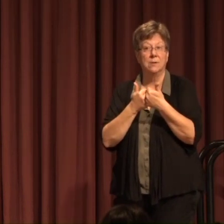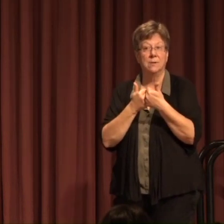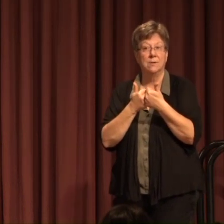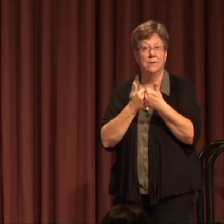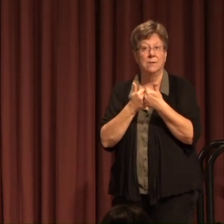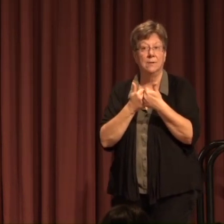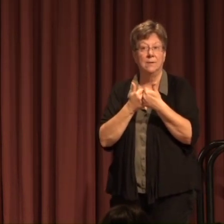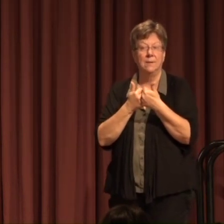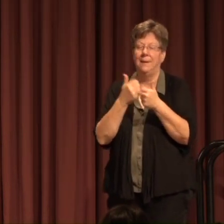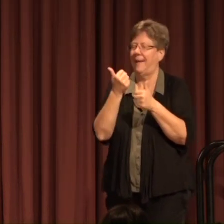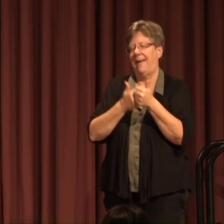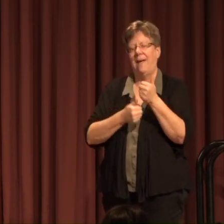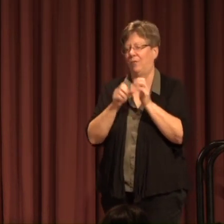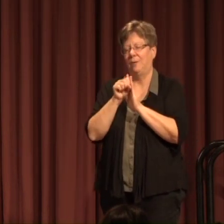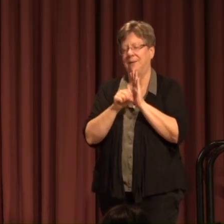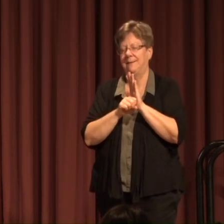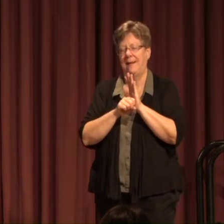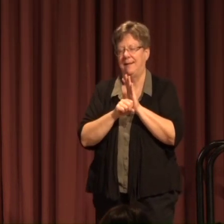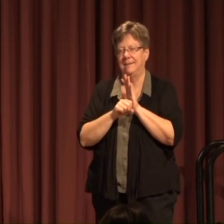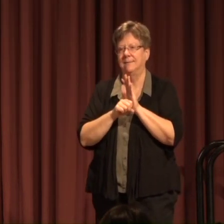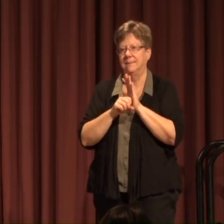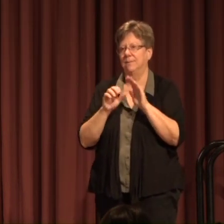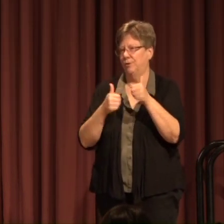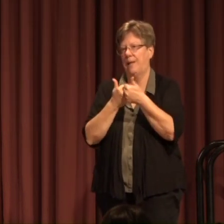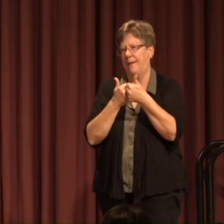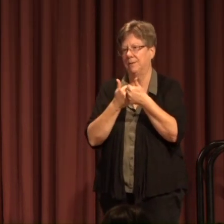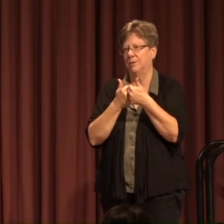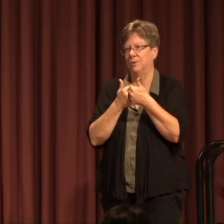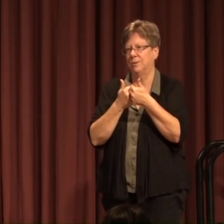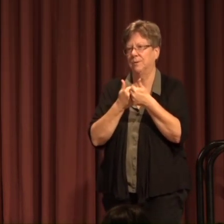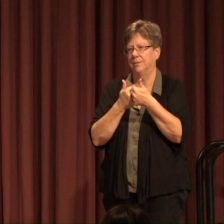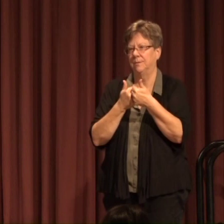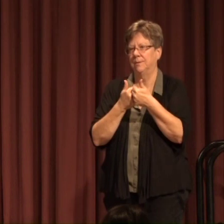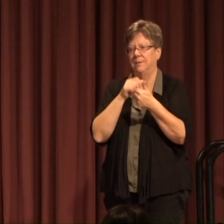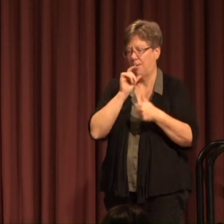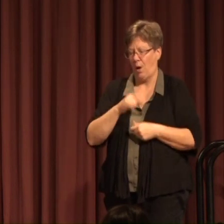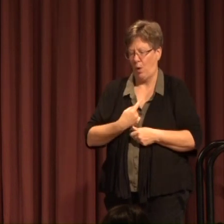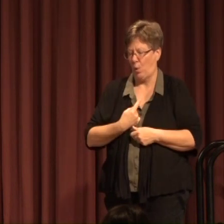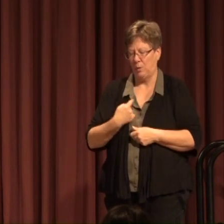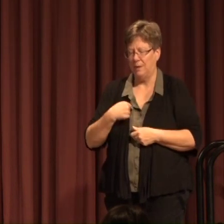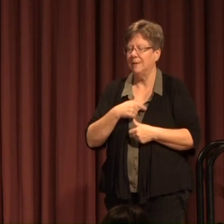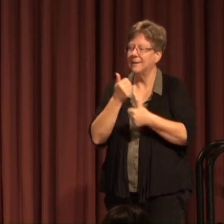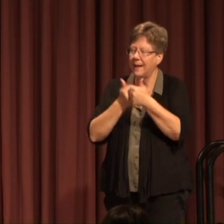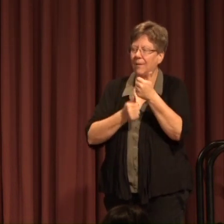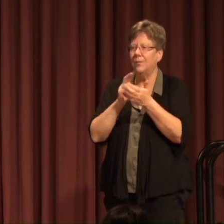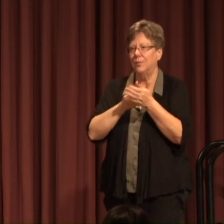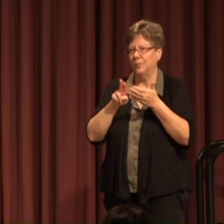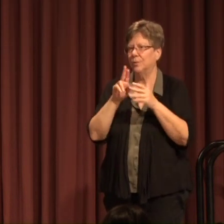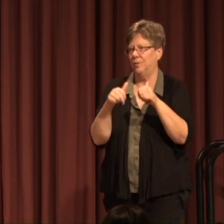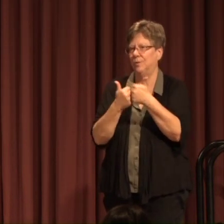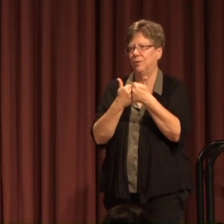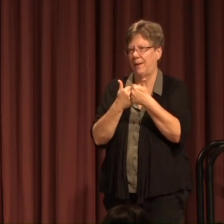Every state is challenged Every includes us And every university is challenged